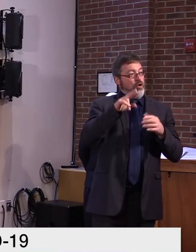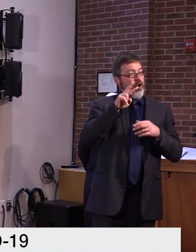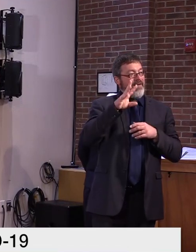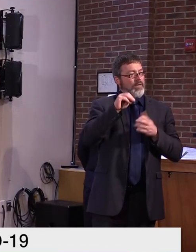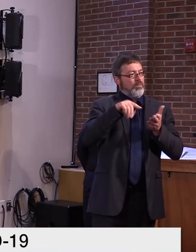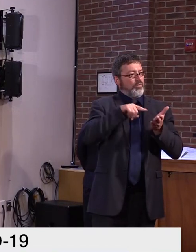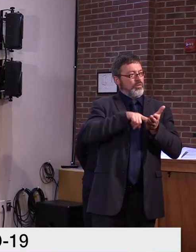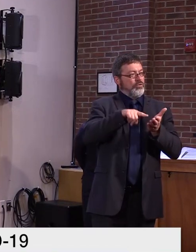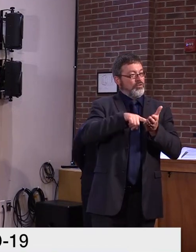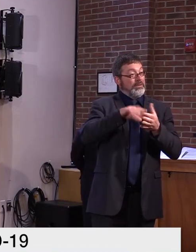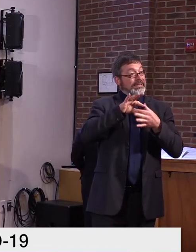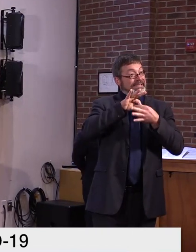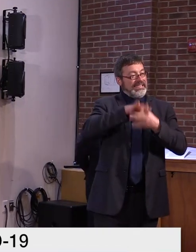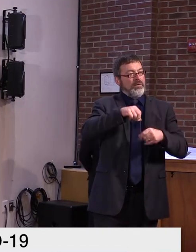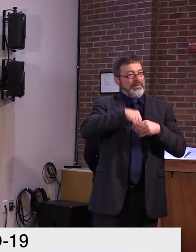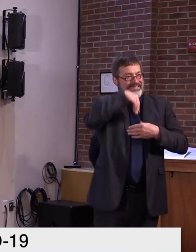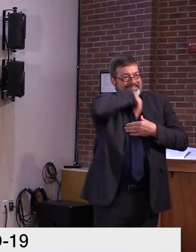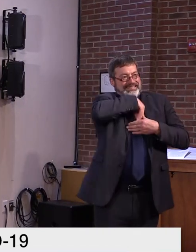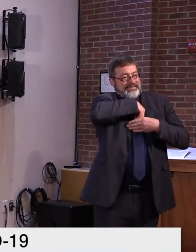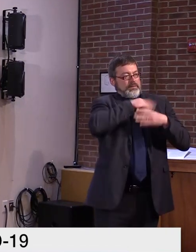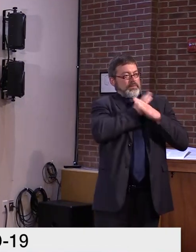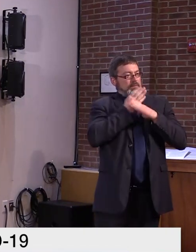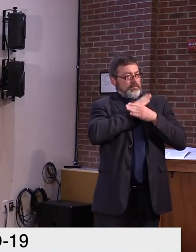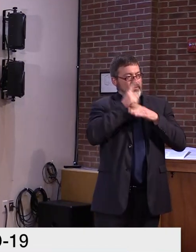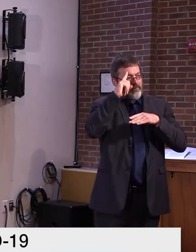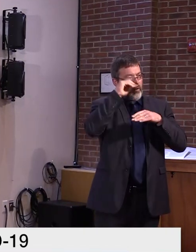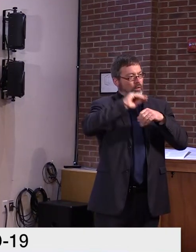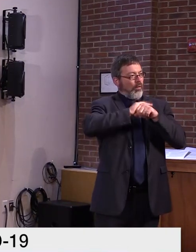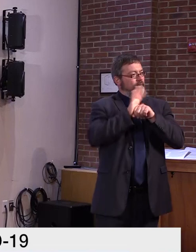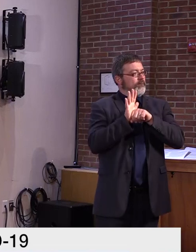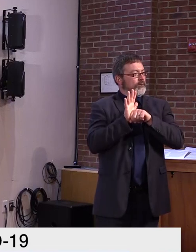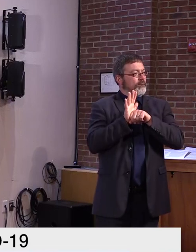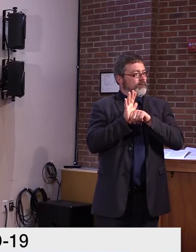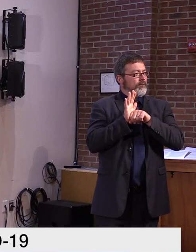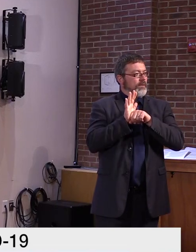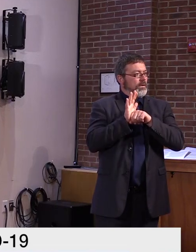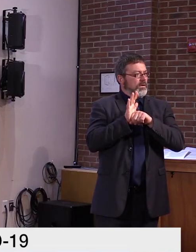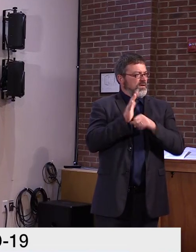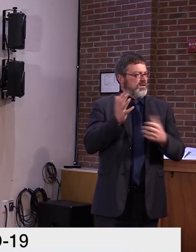is it more just kind of like a rough estimate for the purpose of the study?